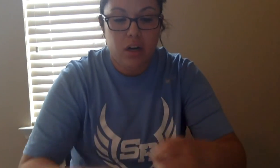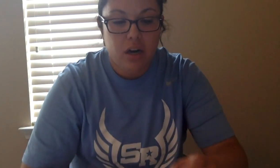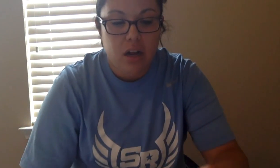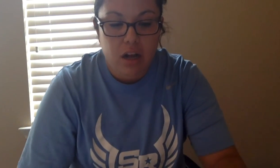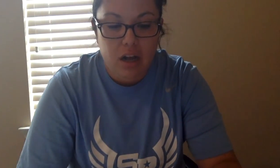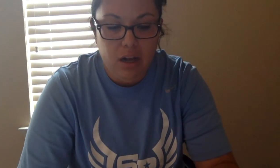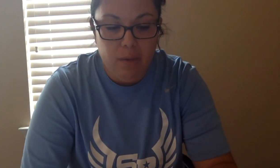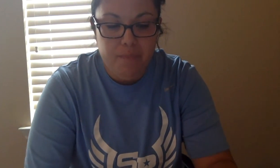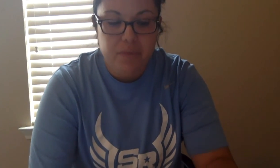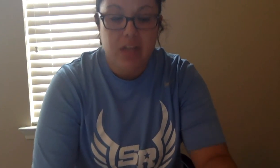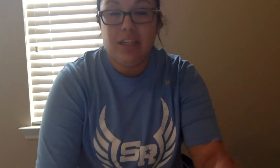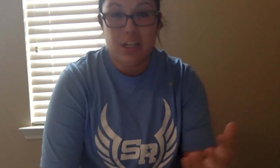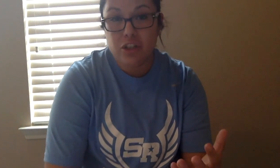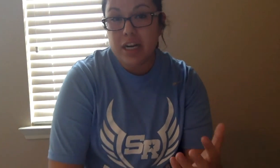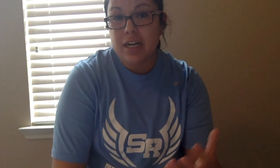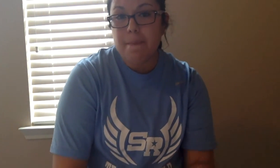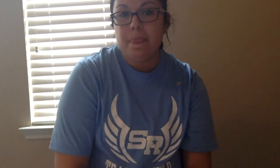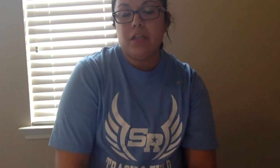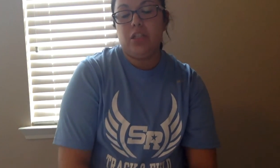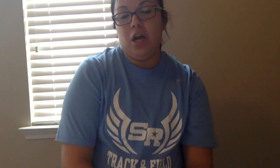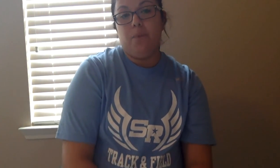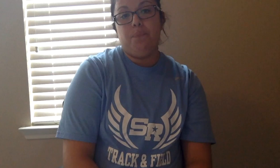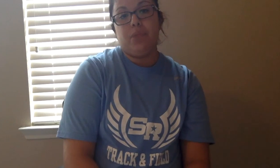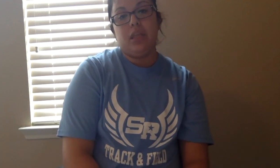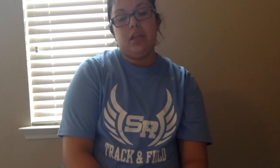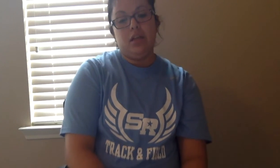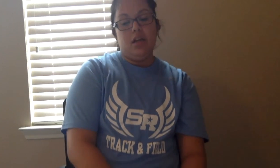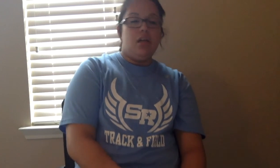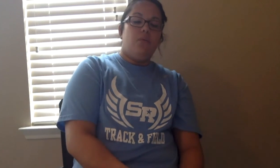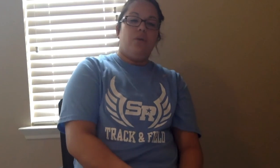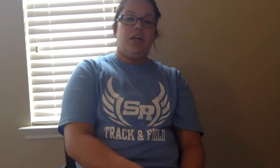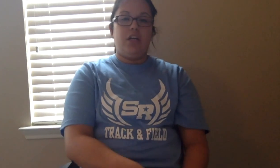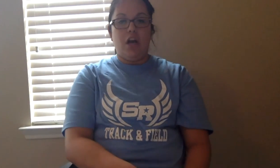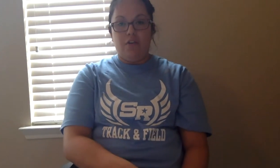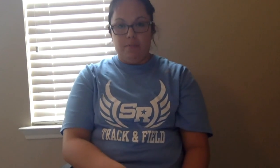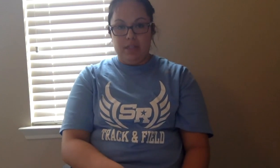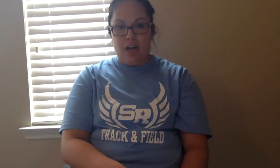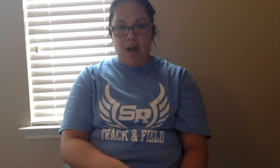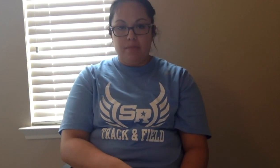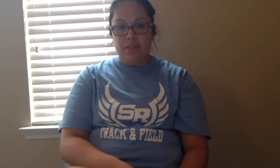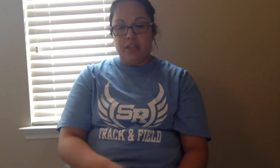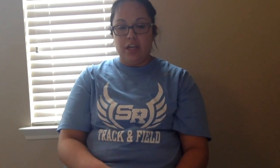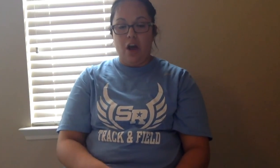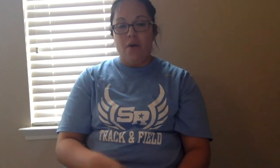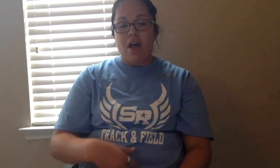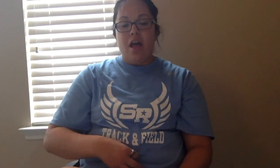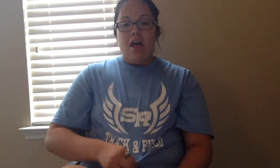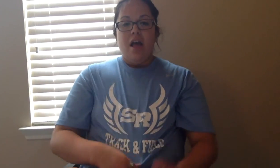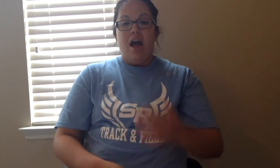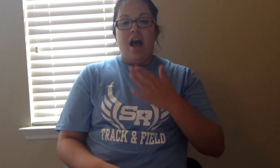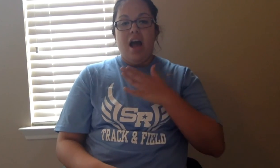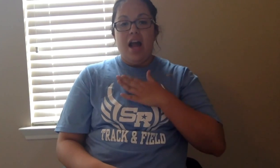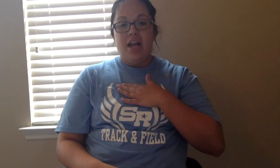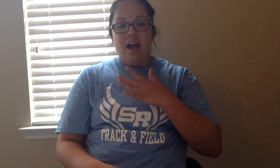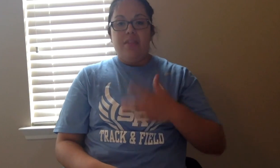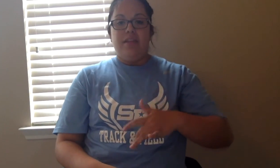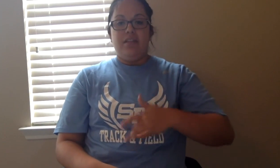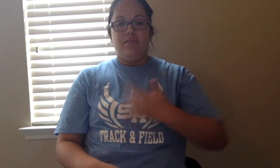electric so we're gonna go from the top so it's gonna go I got this